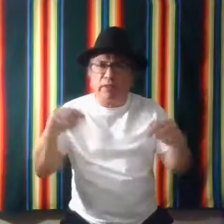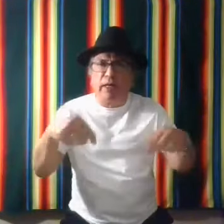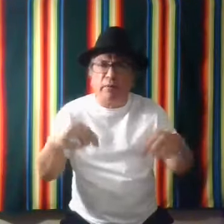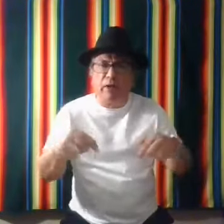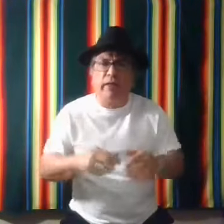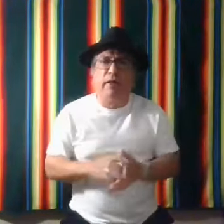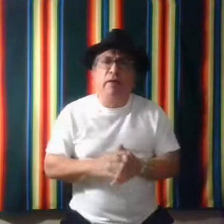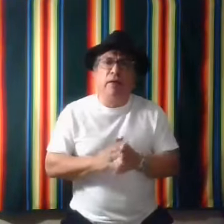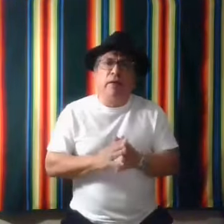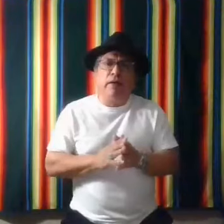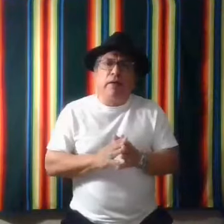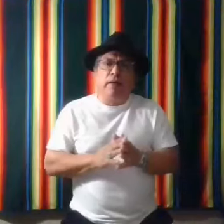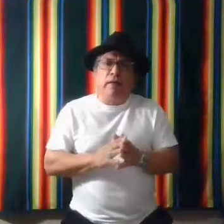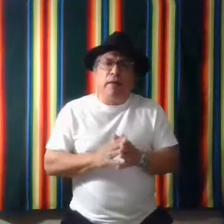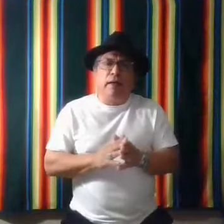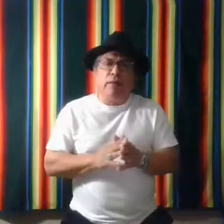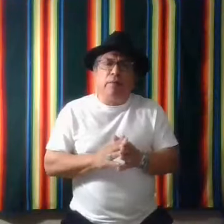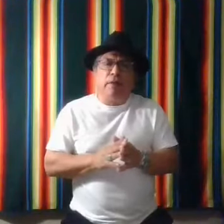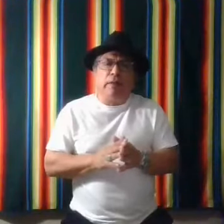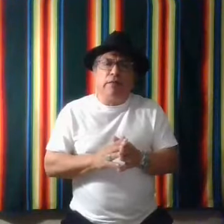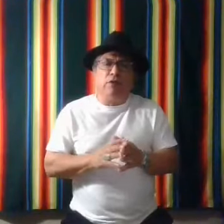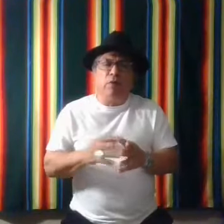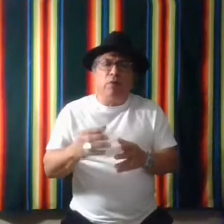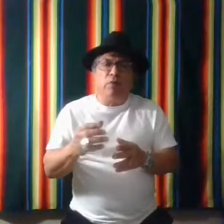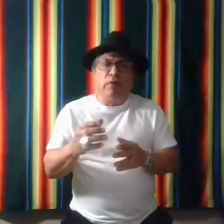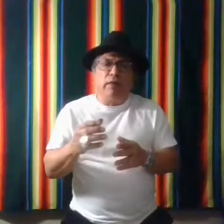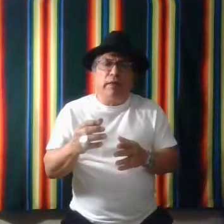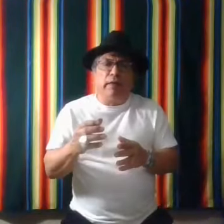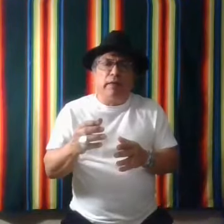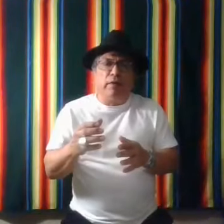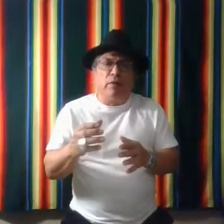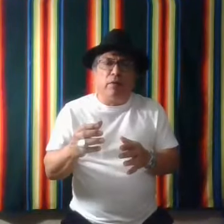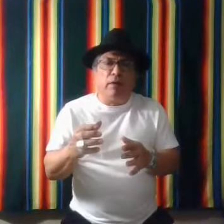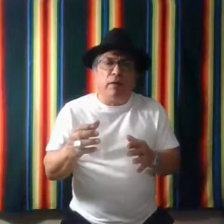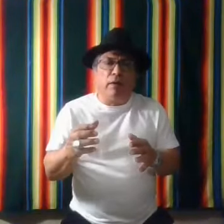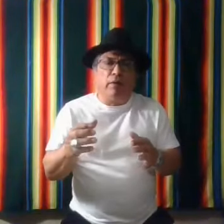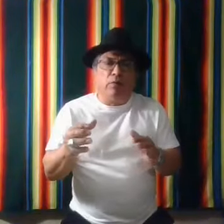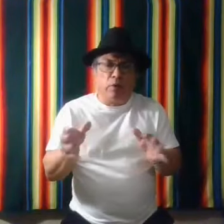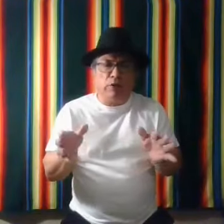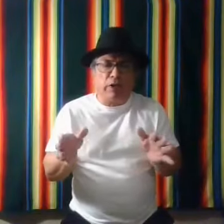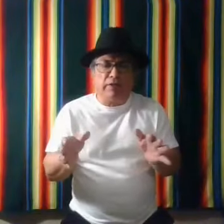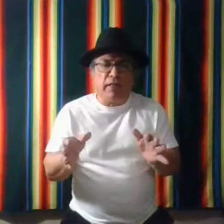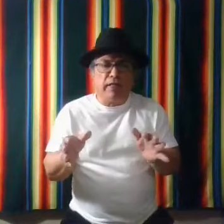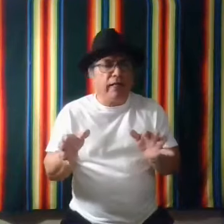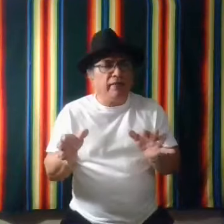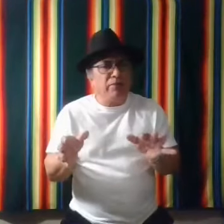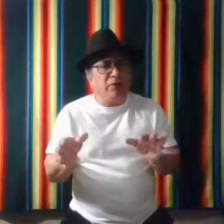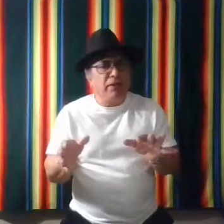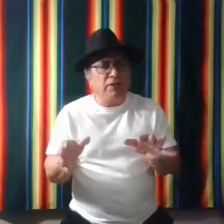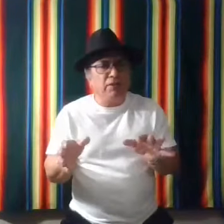time right now um and so what we try to say again on this is